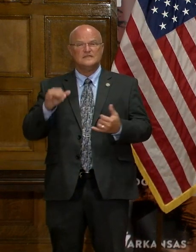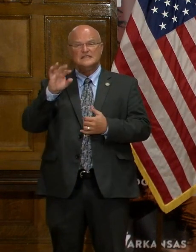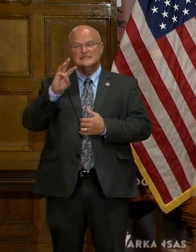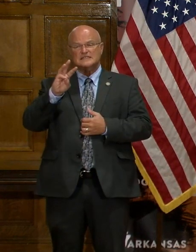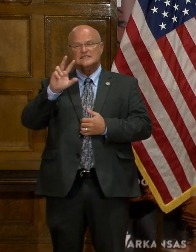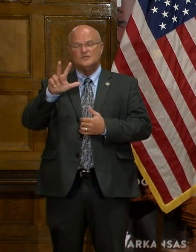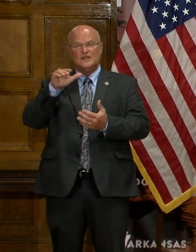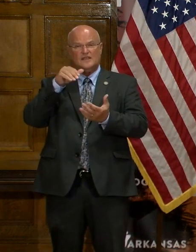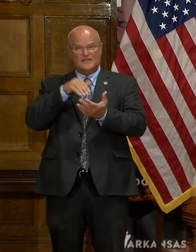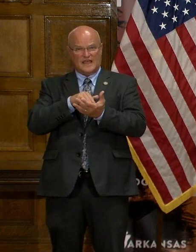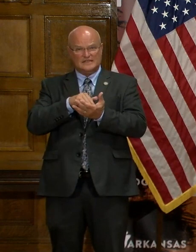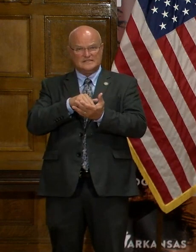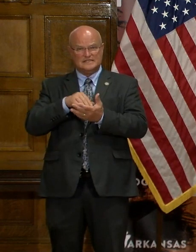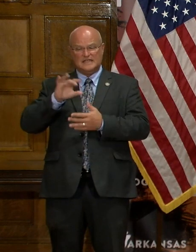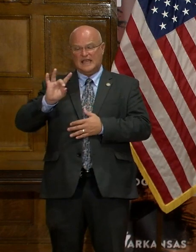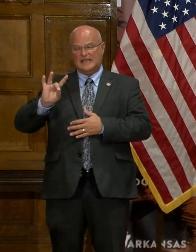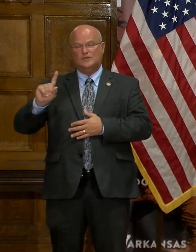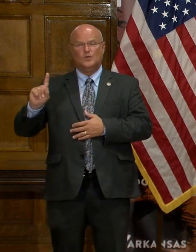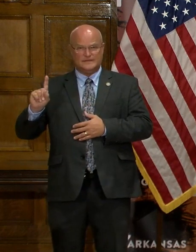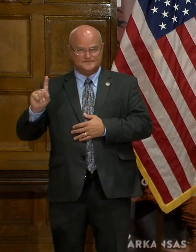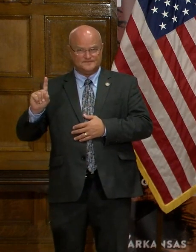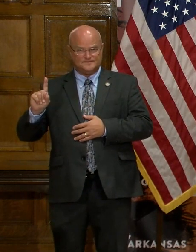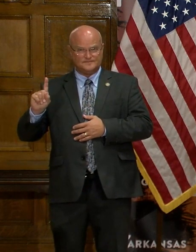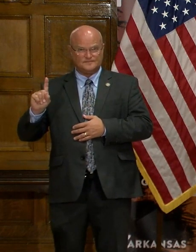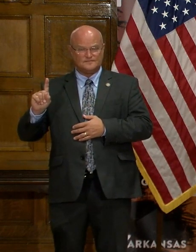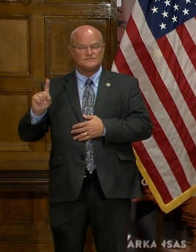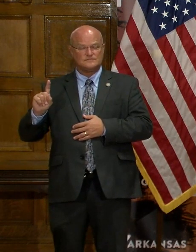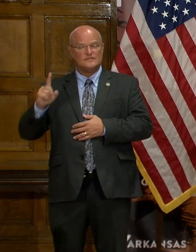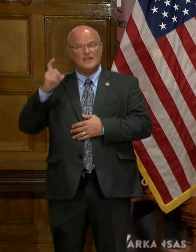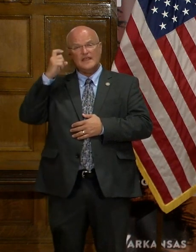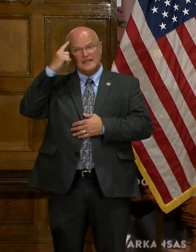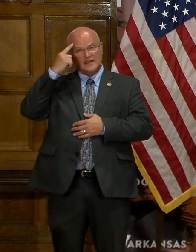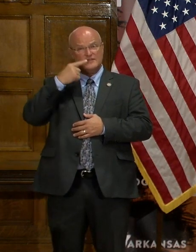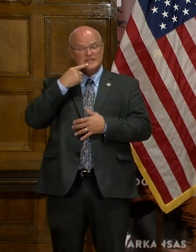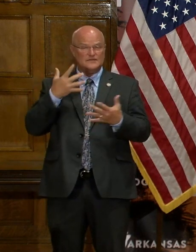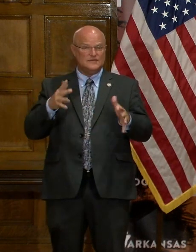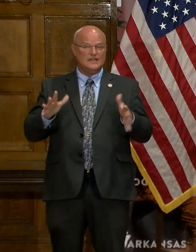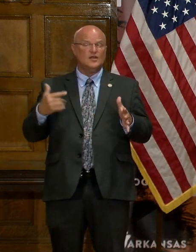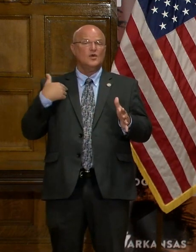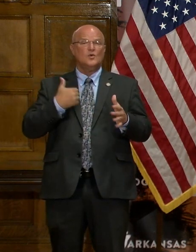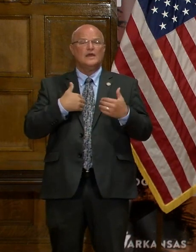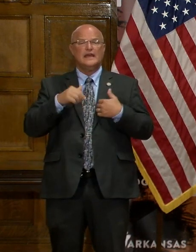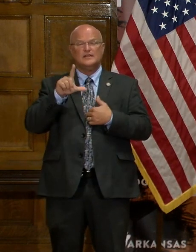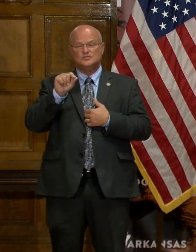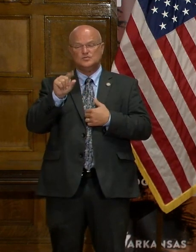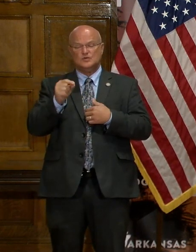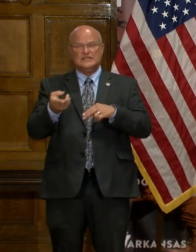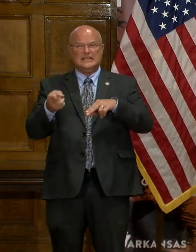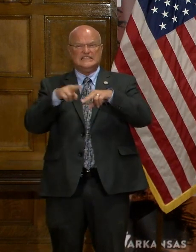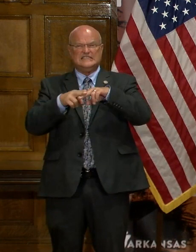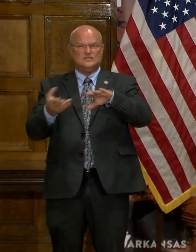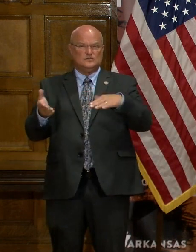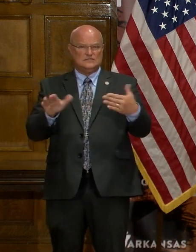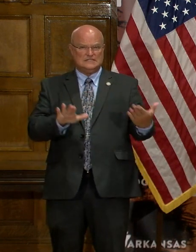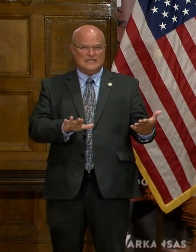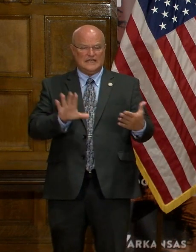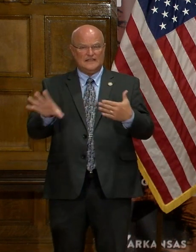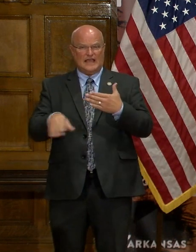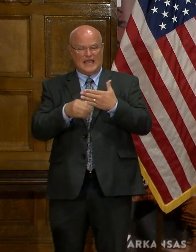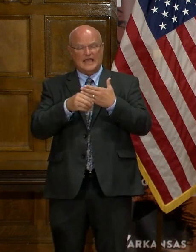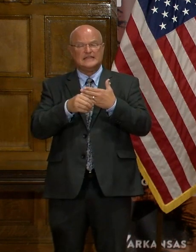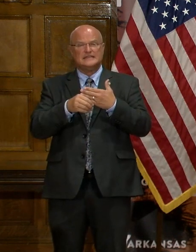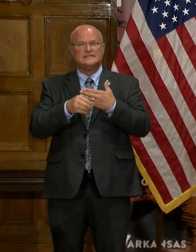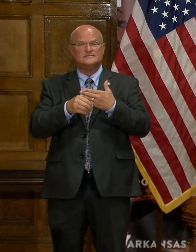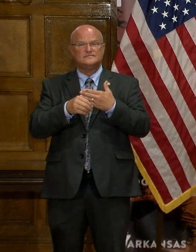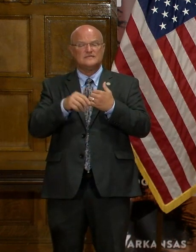63,081, as mentioned by the governor. We had 20 additional deaths added to the rolls